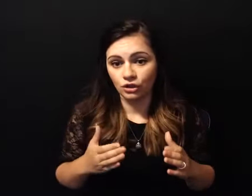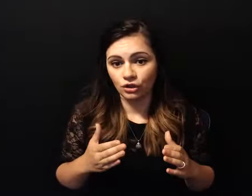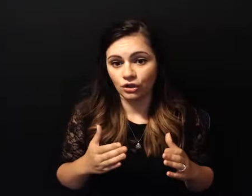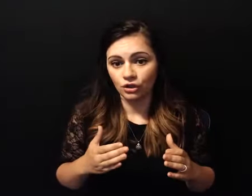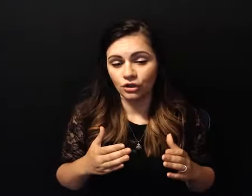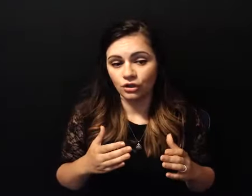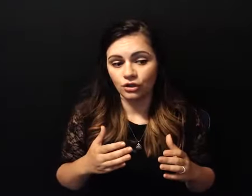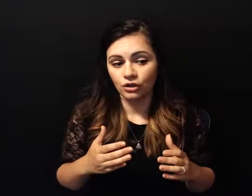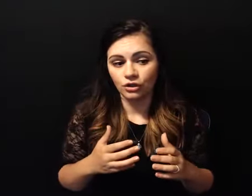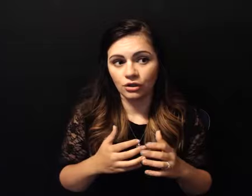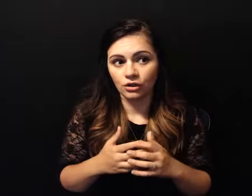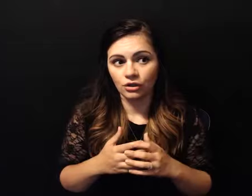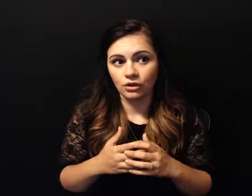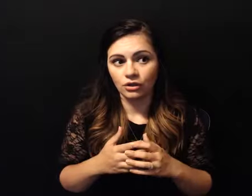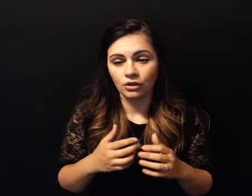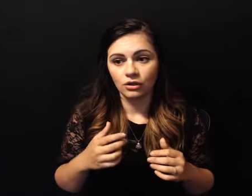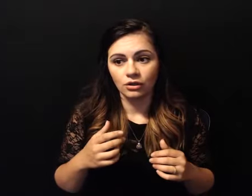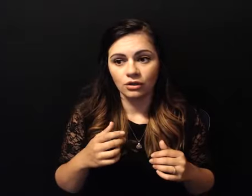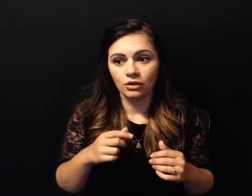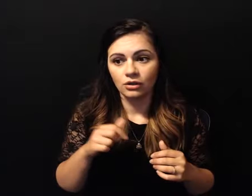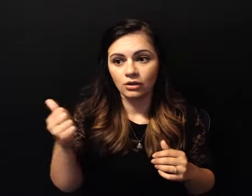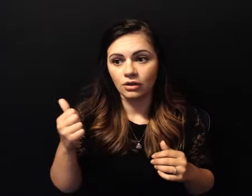but we're not sure what to comply to when she left